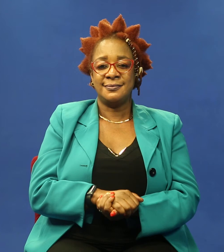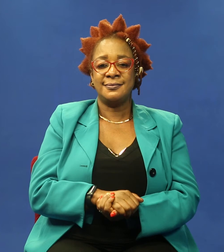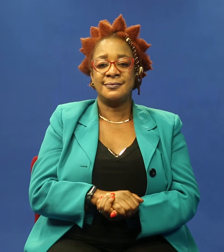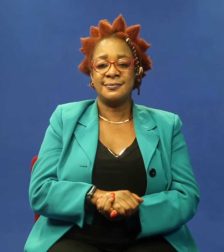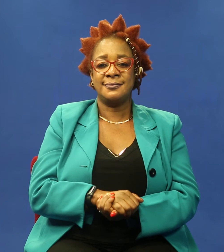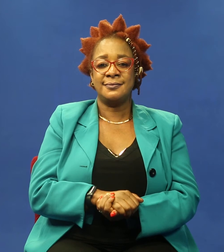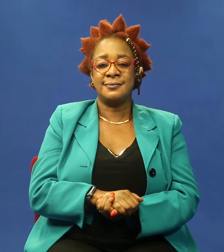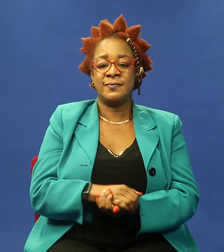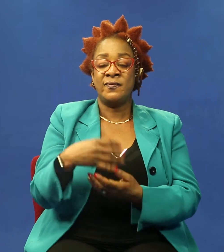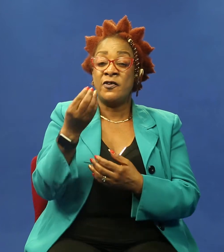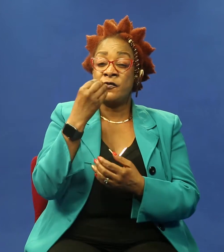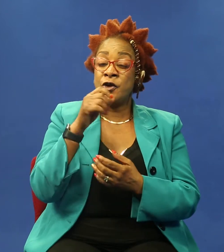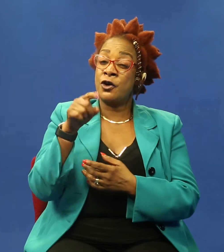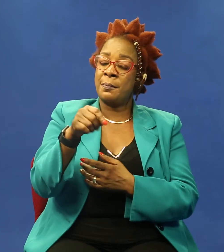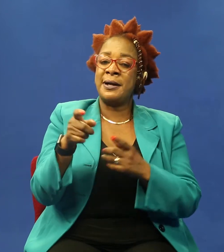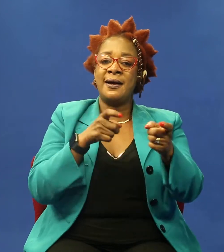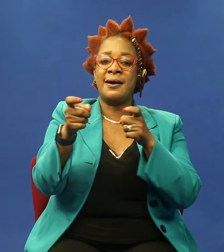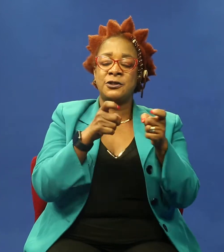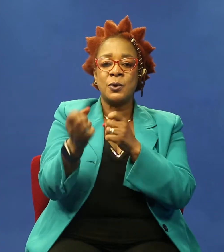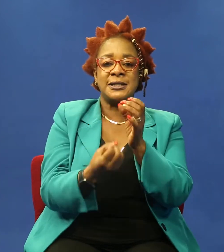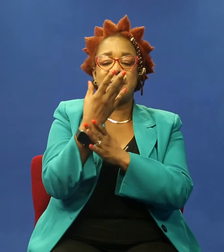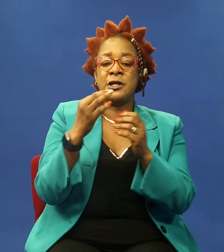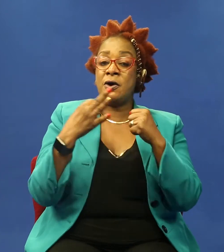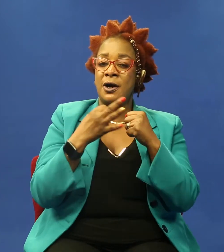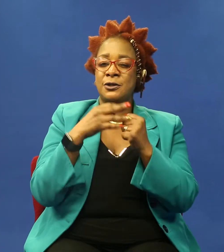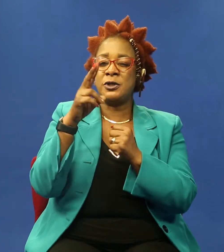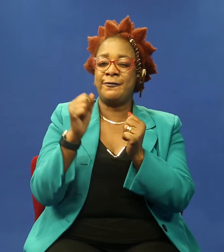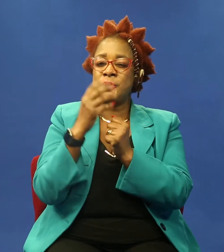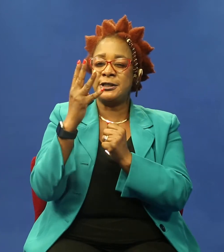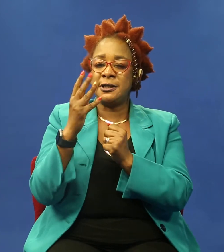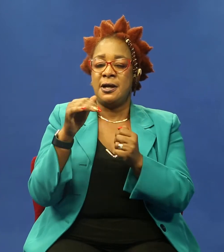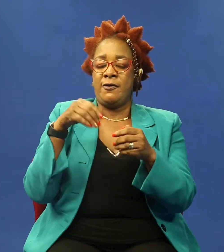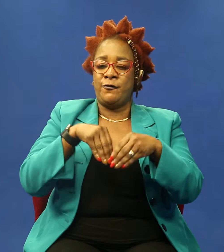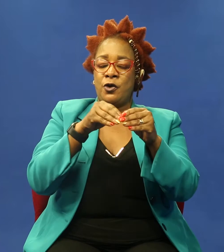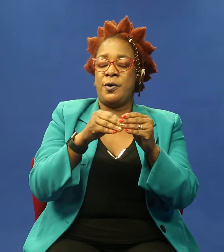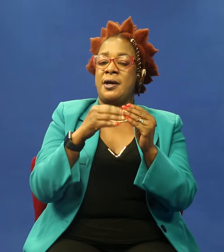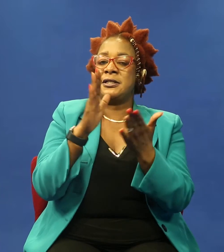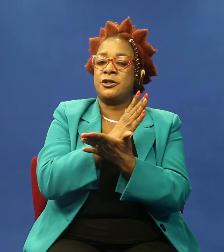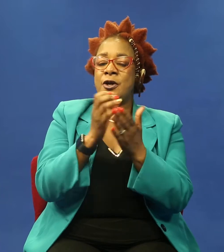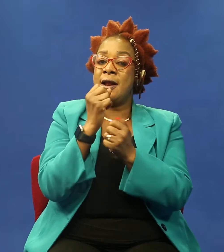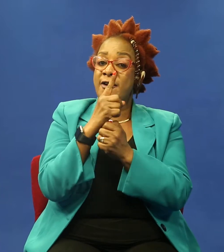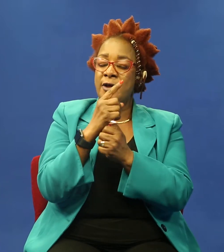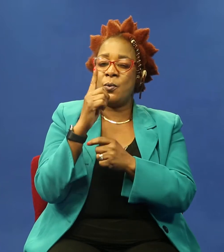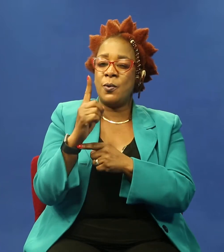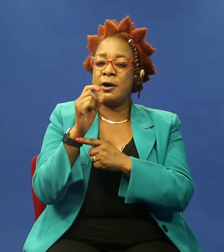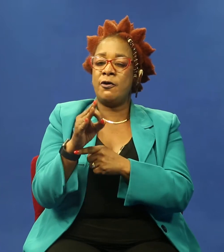The Food Crops Directorate was established in August 2014 pursuant to Section 11.1 of Agriculture